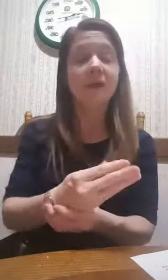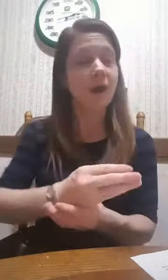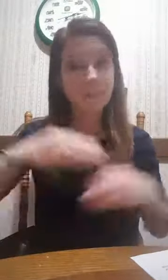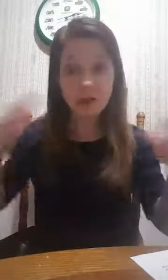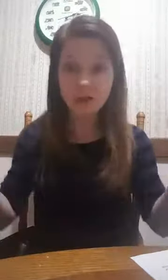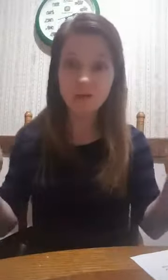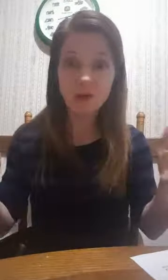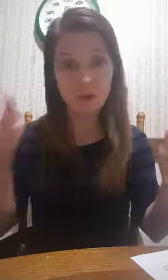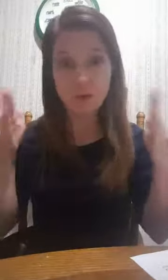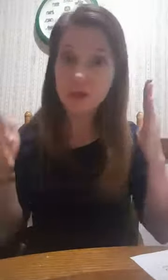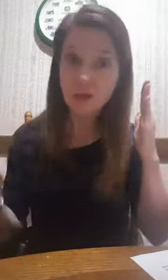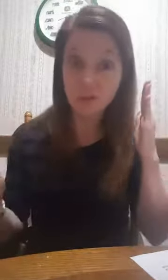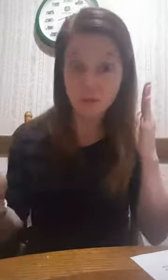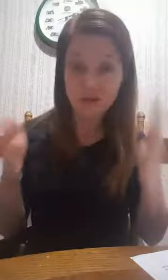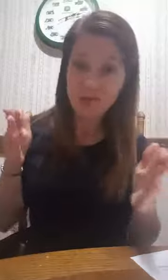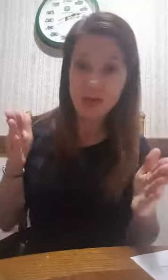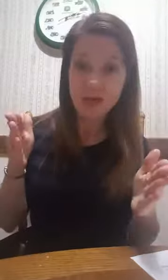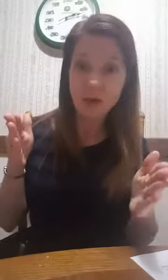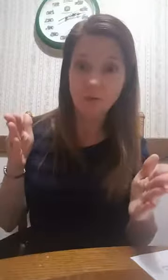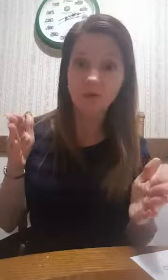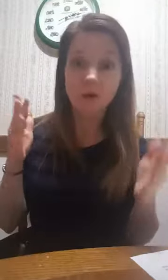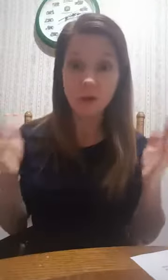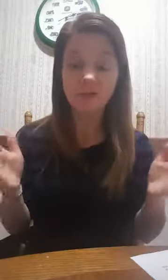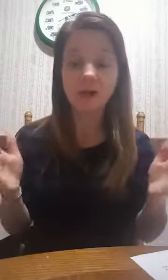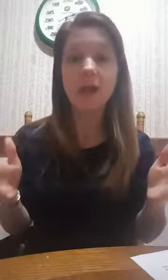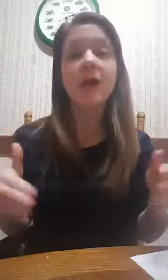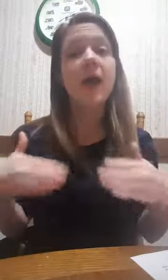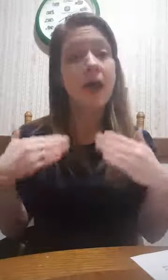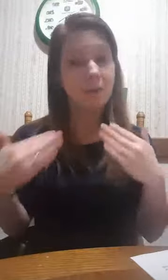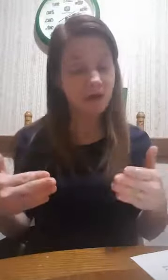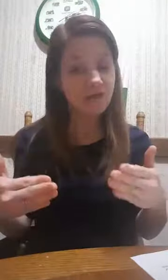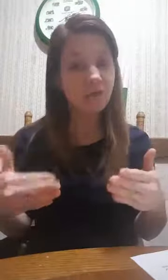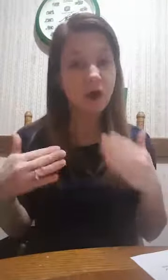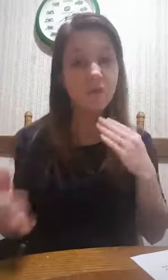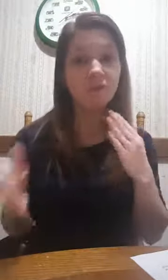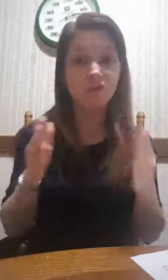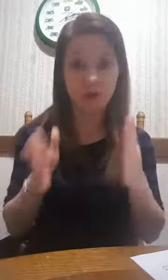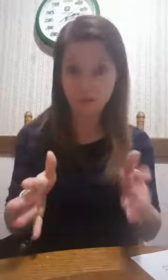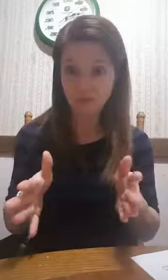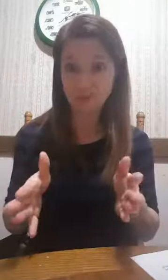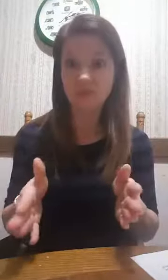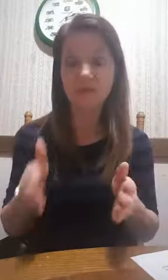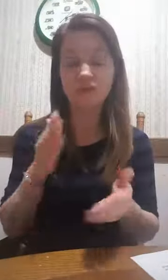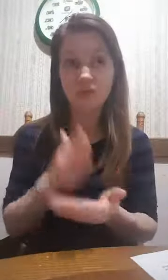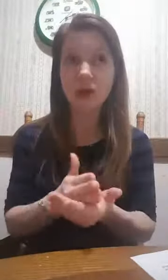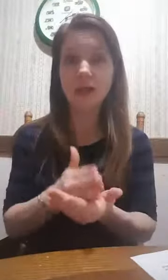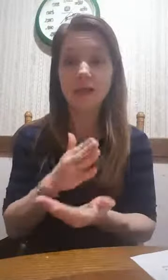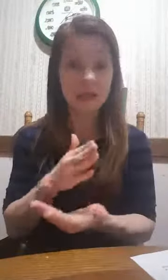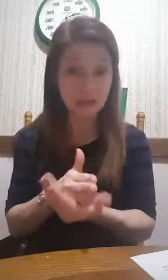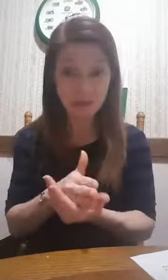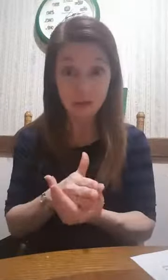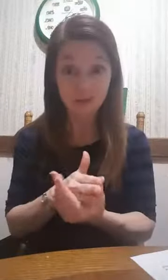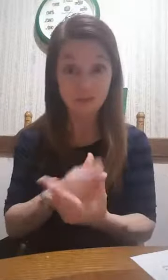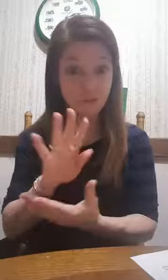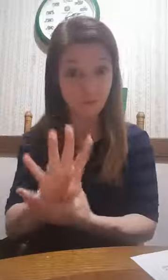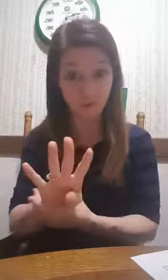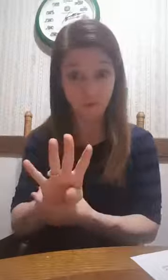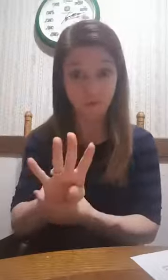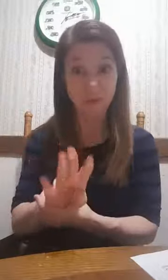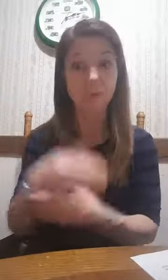Now, I'm not going to tell you you need to sleep seven to nine hours, you know, each night. However, the author strongly suggests that you do not get any less than four sleep cycles,